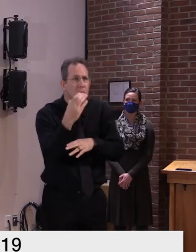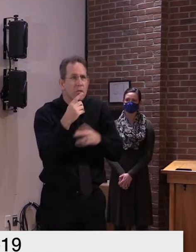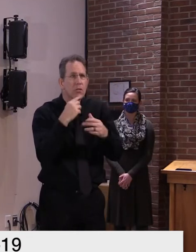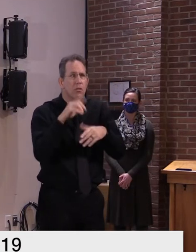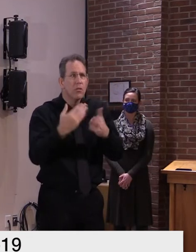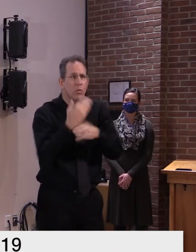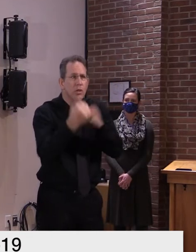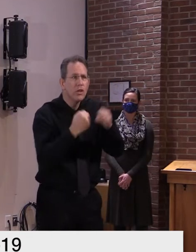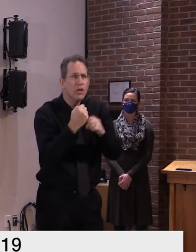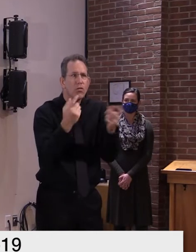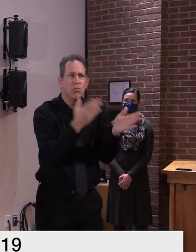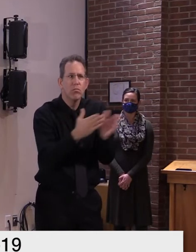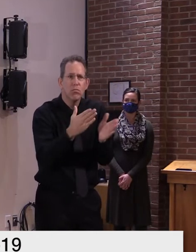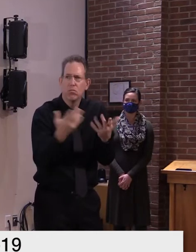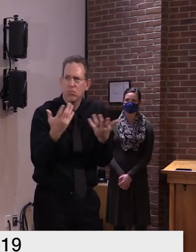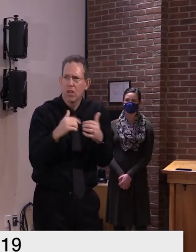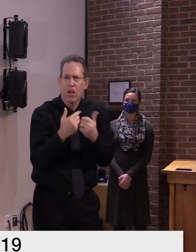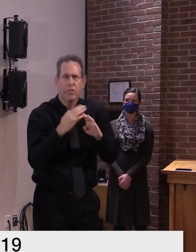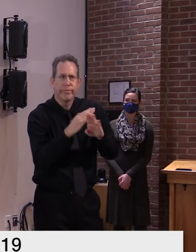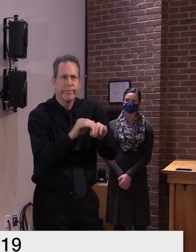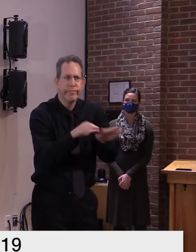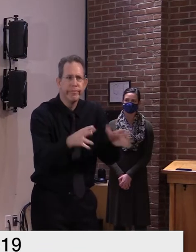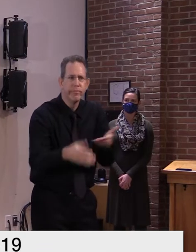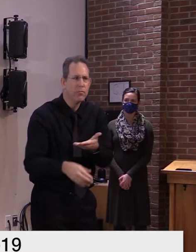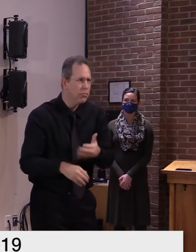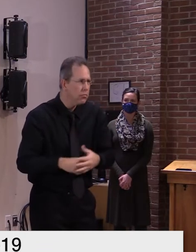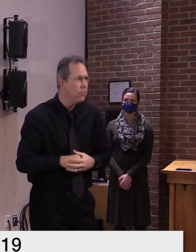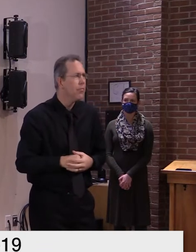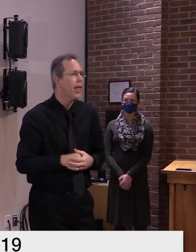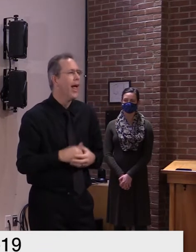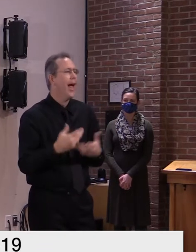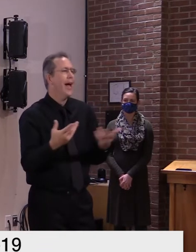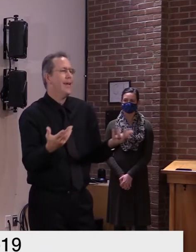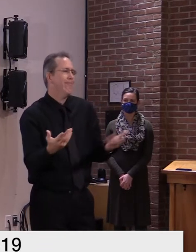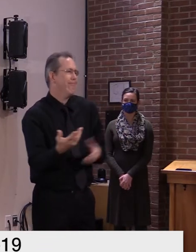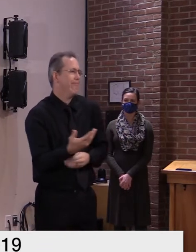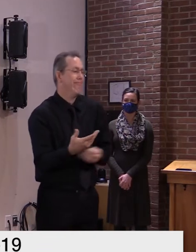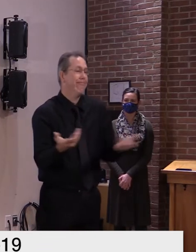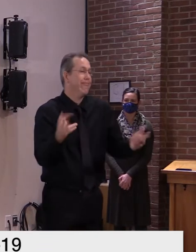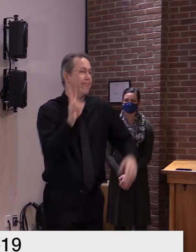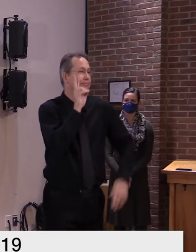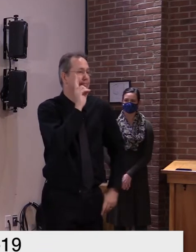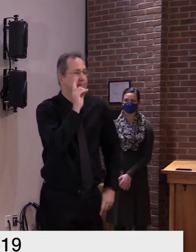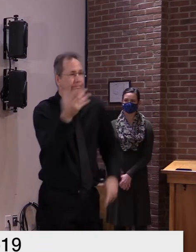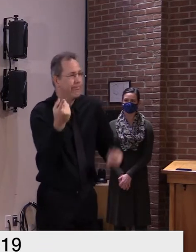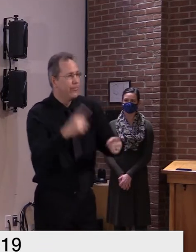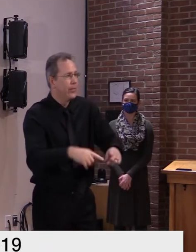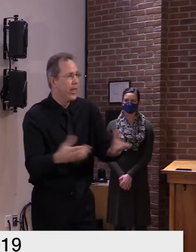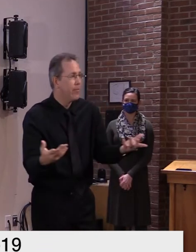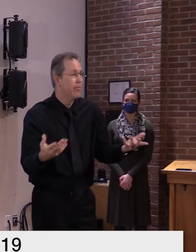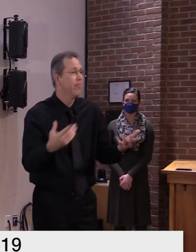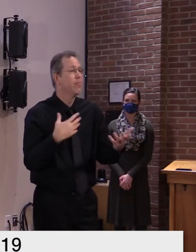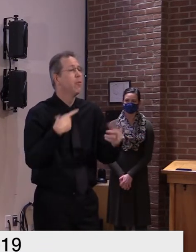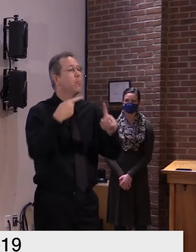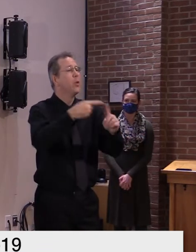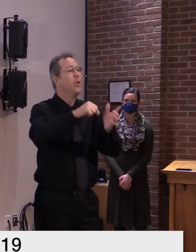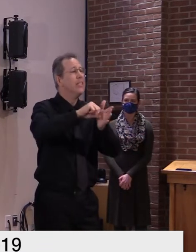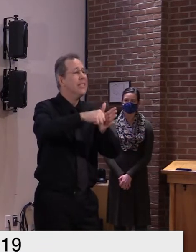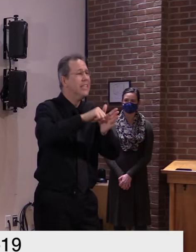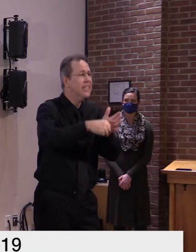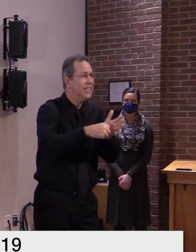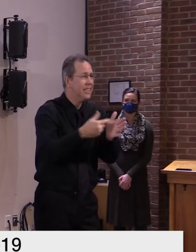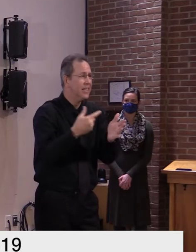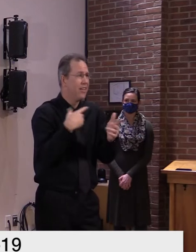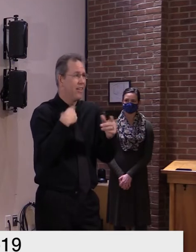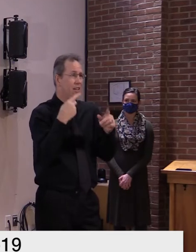but um but we're not seeing a dramatic drop i mean that's the point um and i'm not saying we're not going to consider any